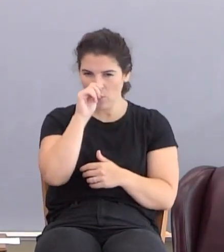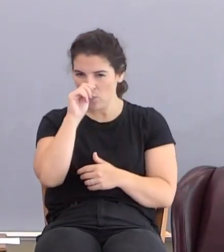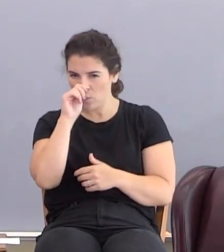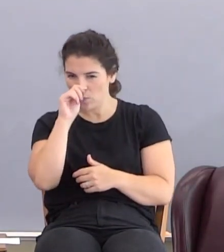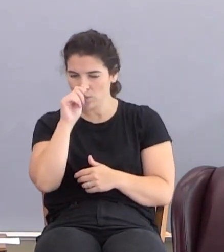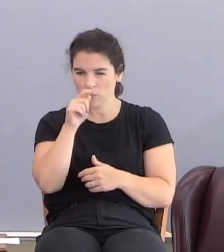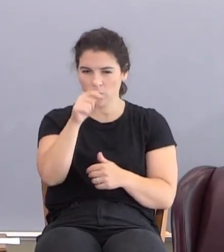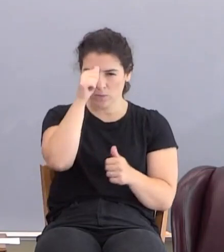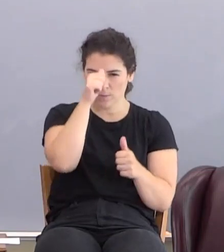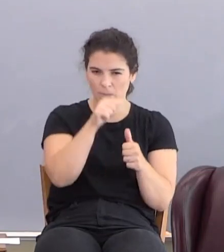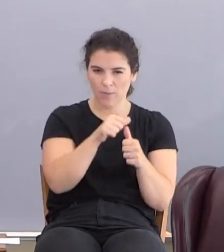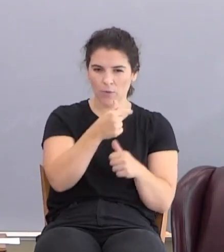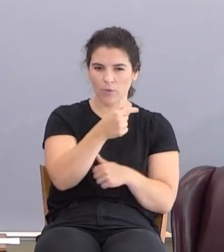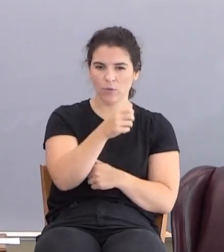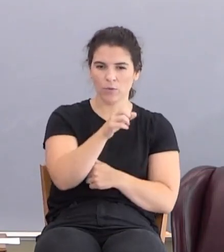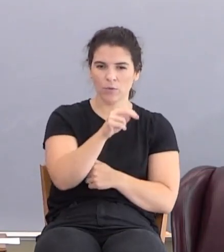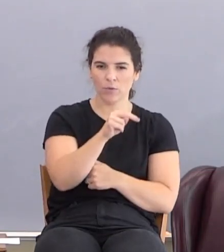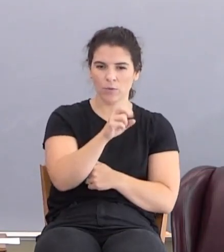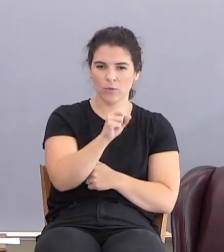You remember Genesis 3?